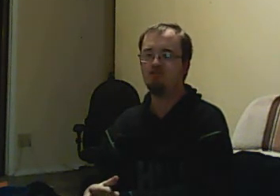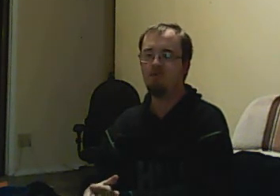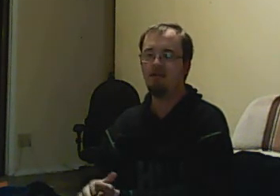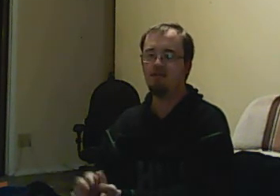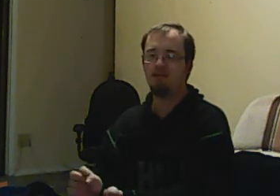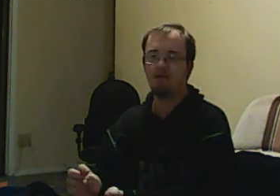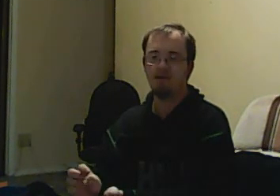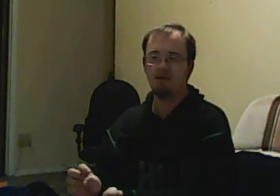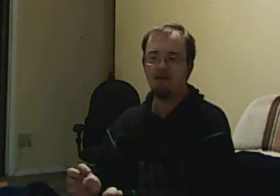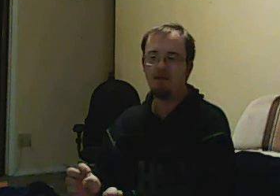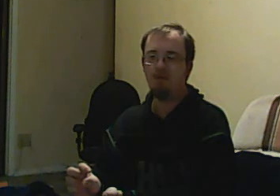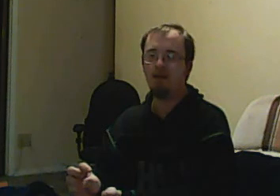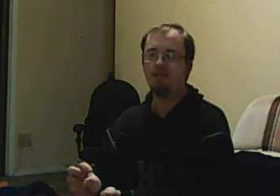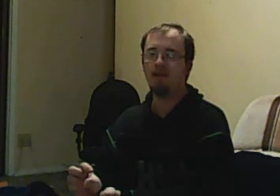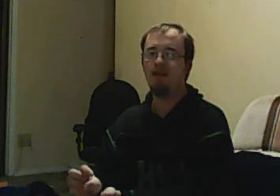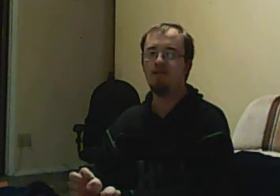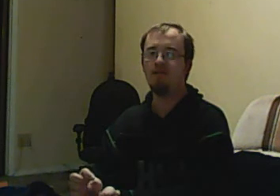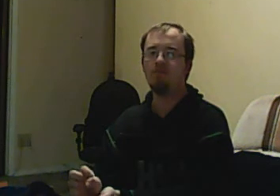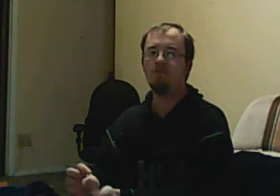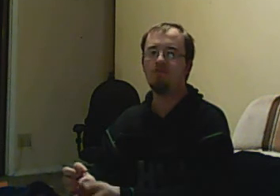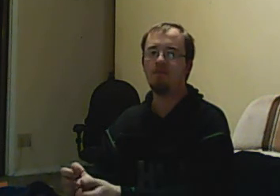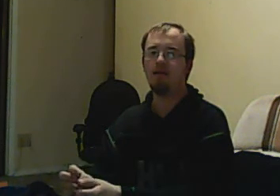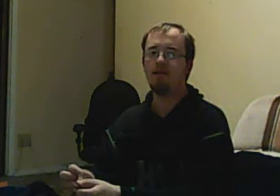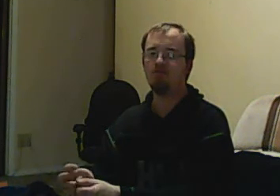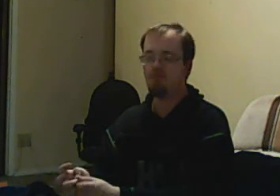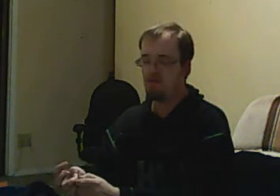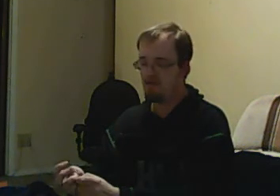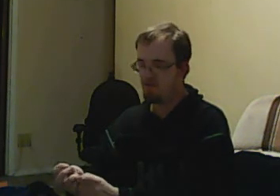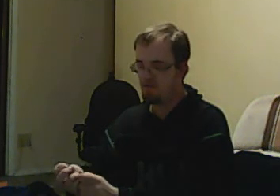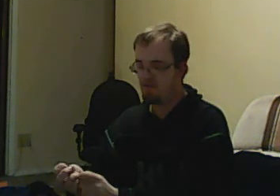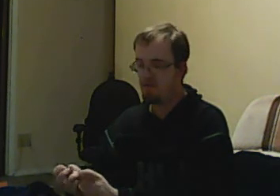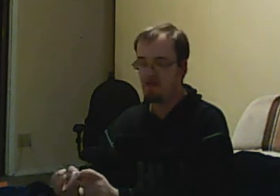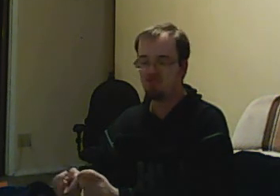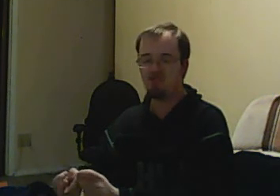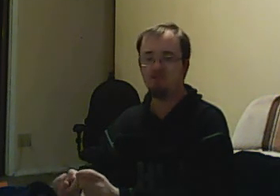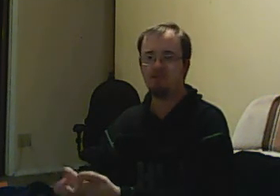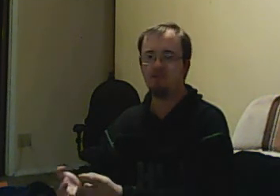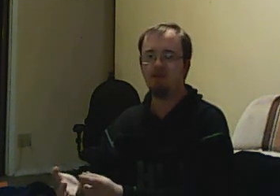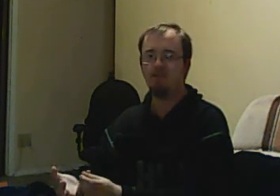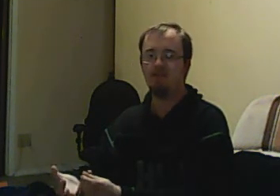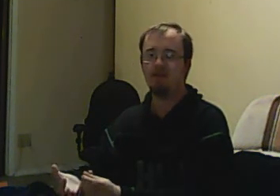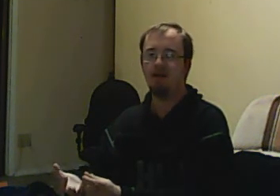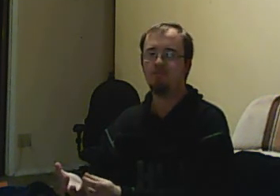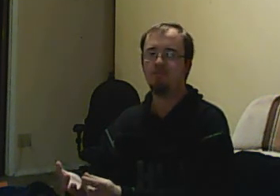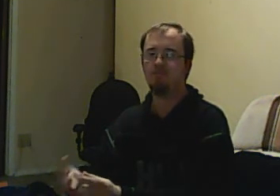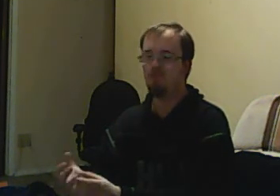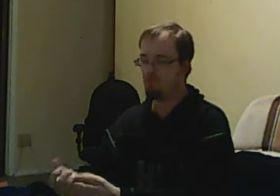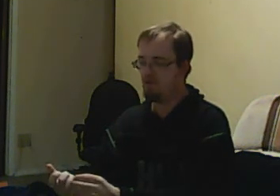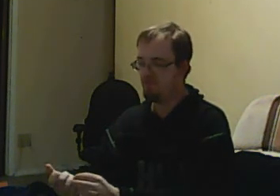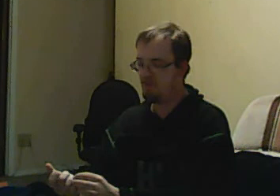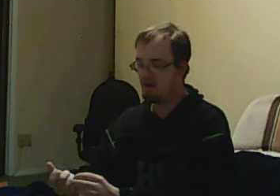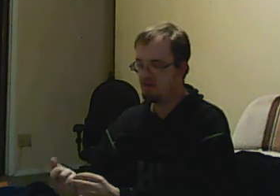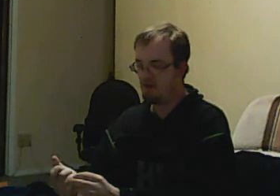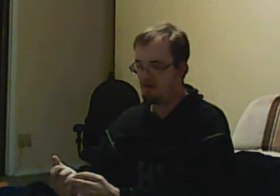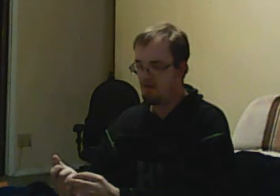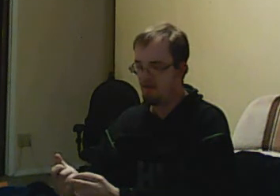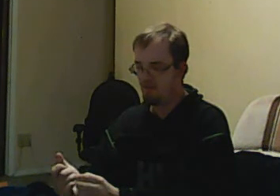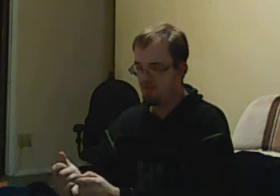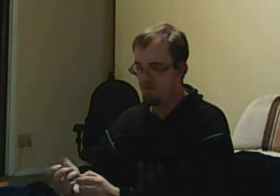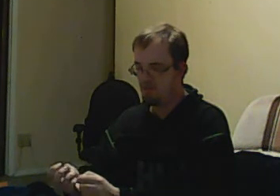you know what? He did well. And this is the first time I actually realized that somebody actually took the time to reflect and get some